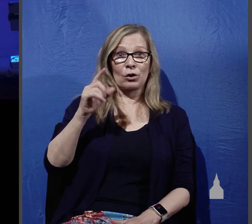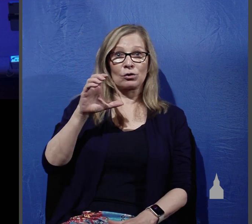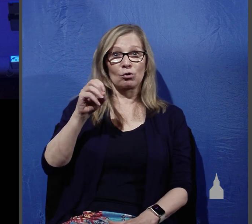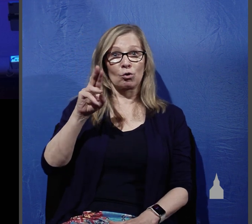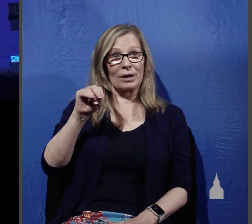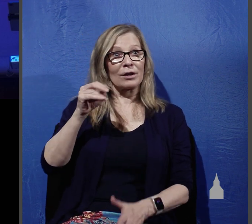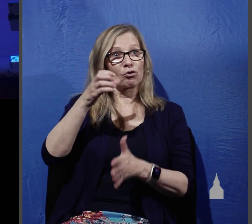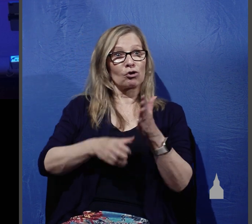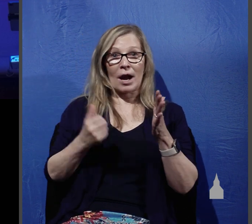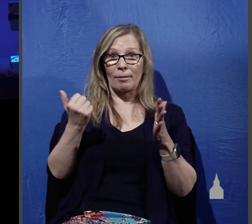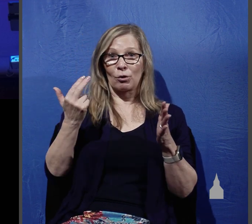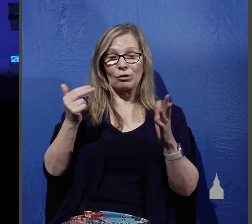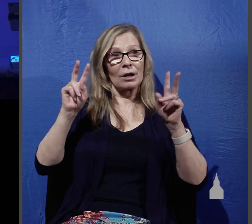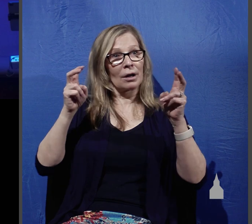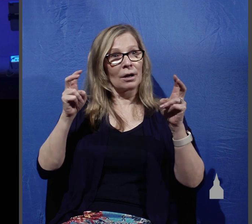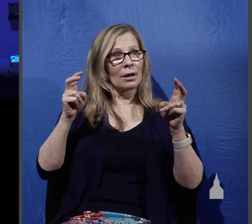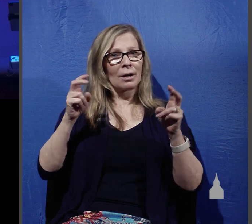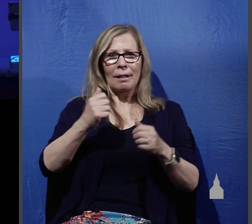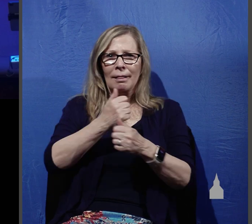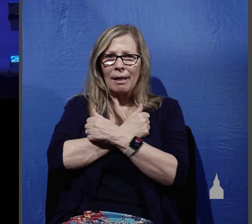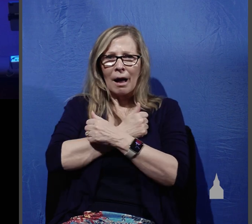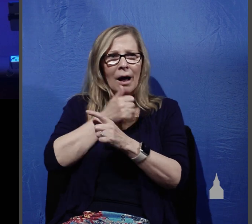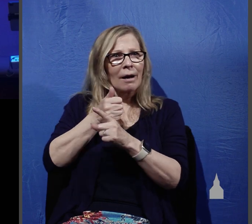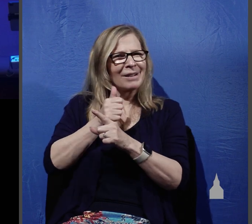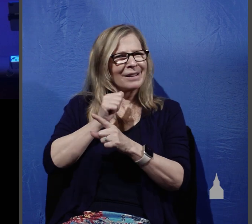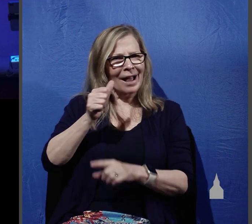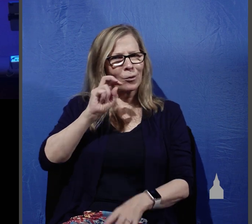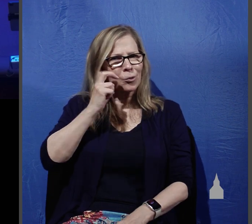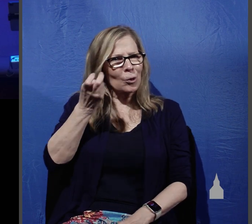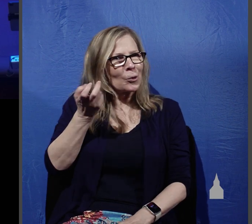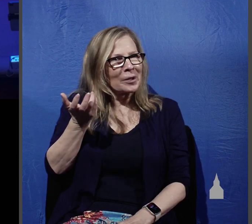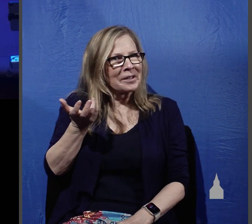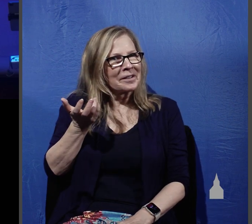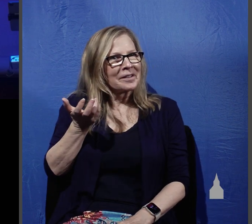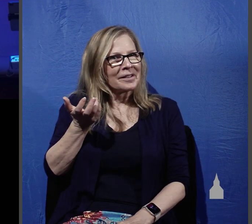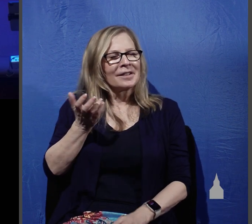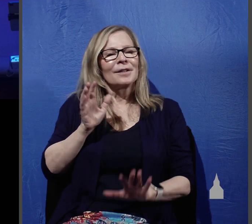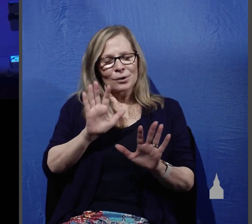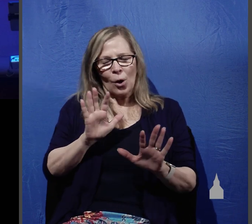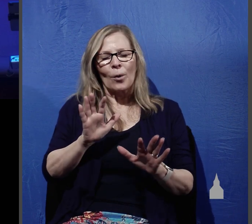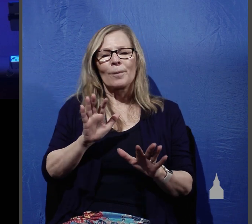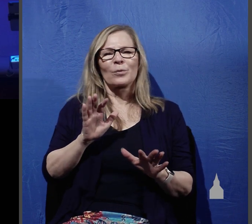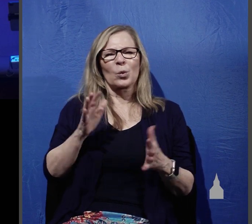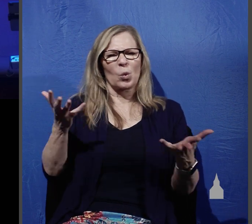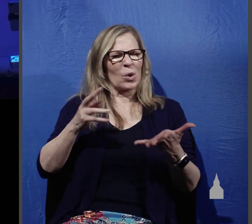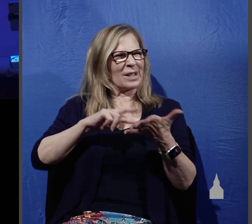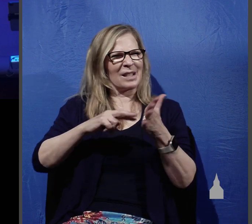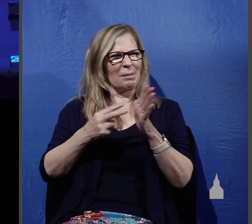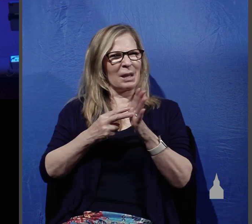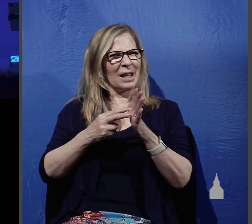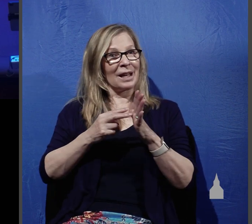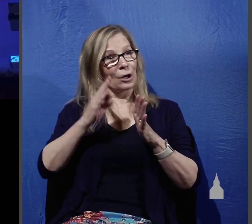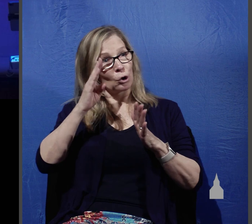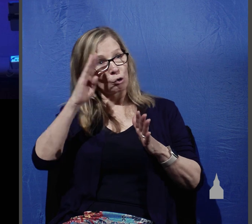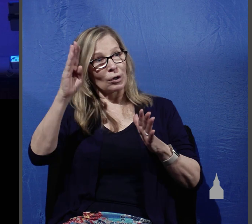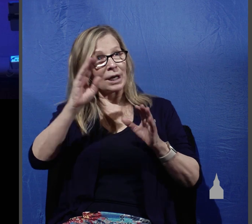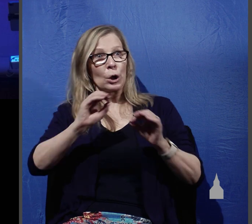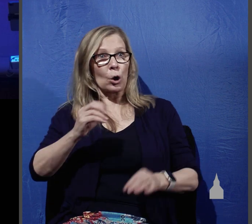is not rude so then what did he mean by greet no one on the way well he was speaking